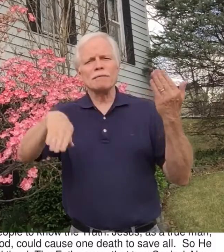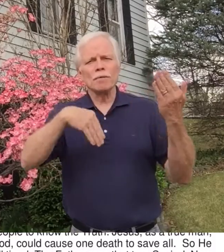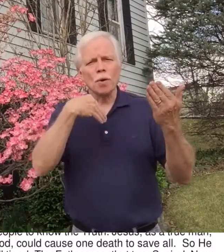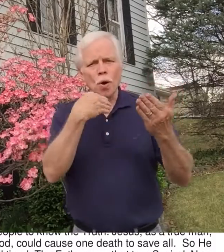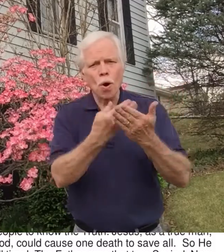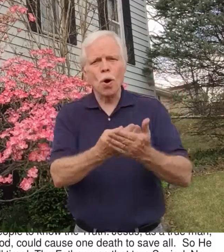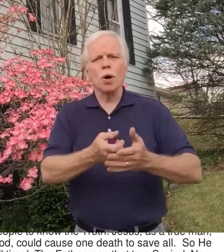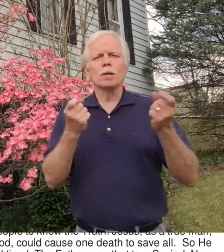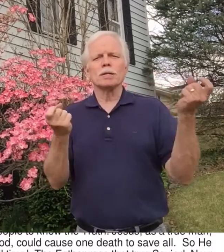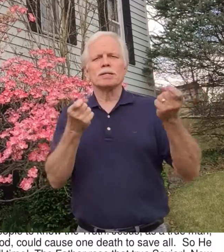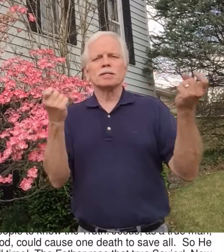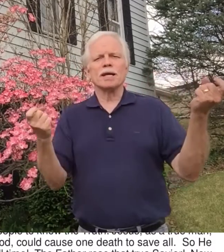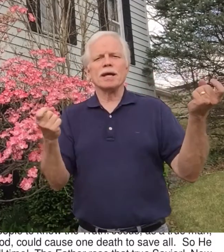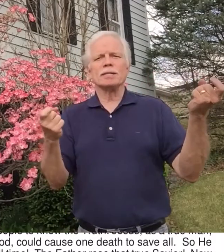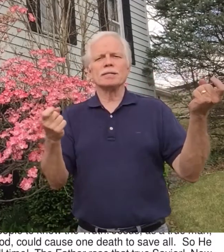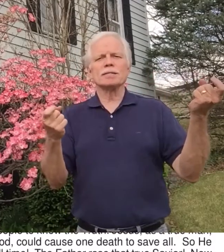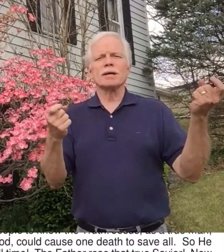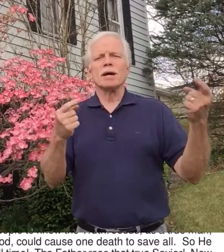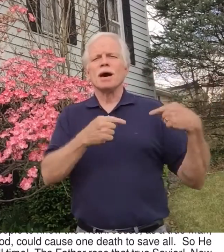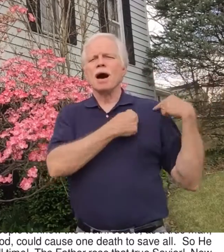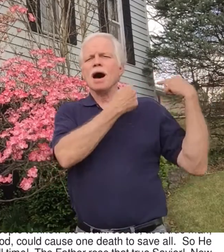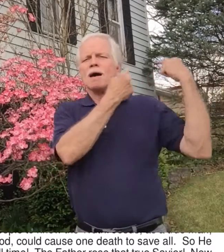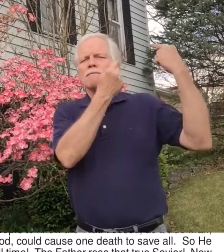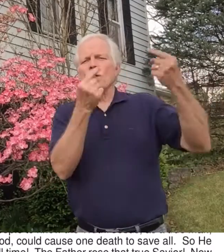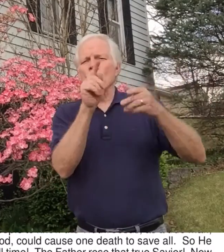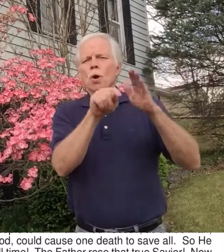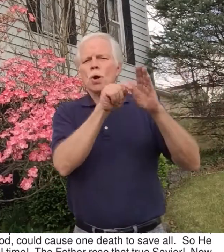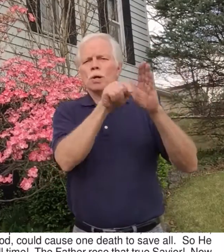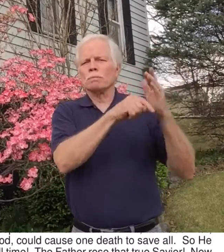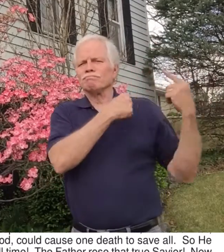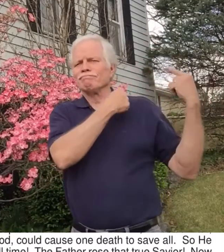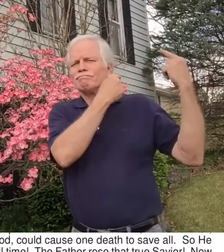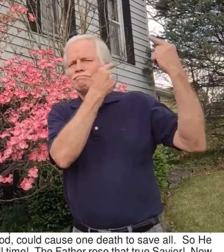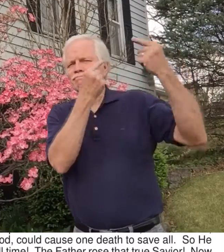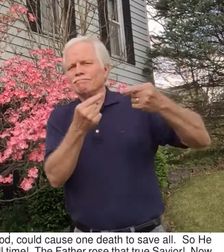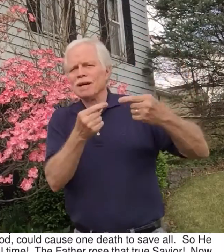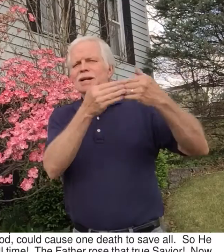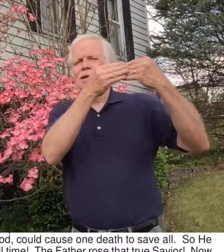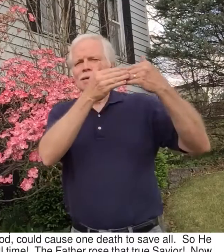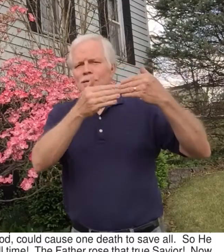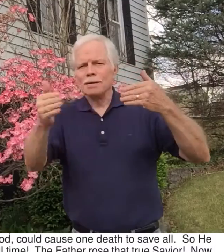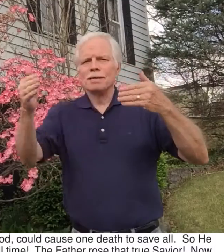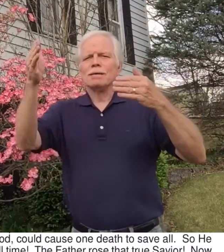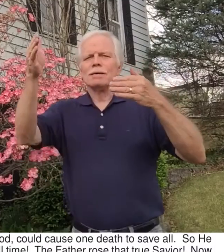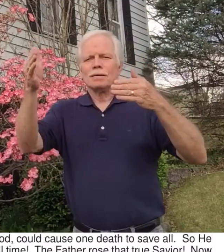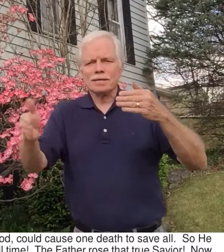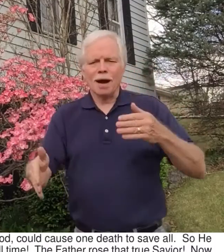all sins of all time.